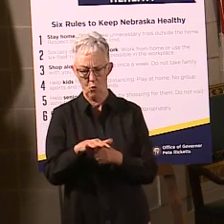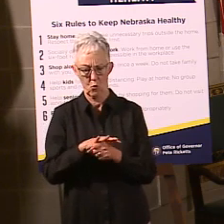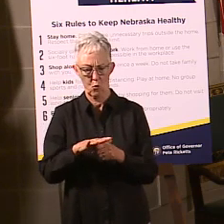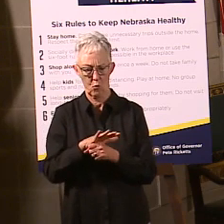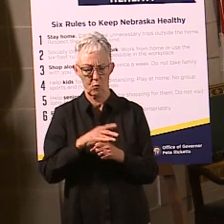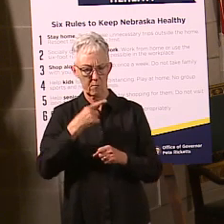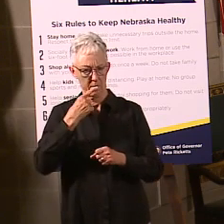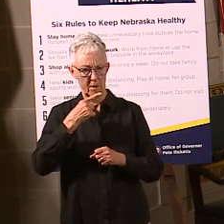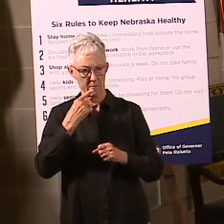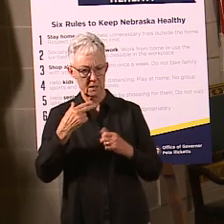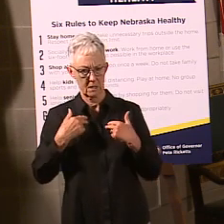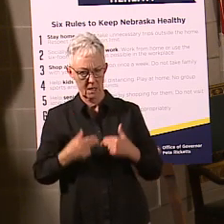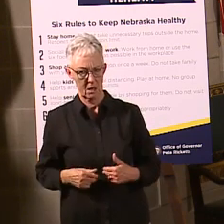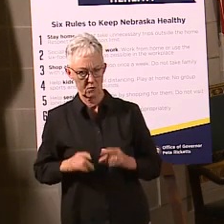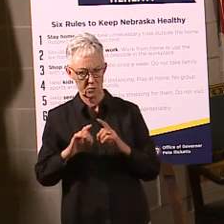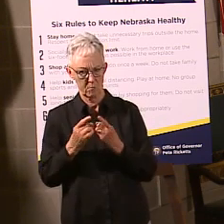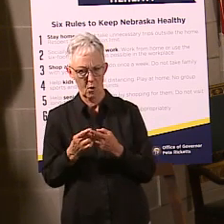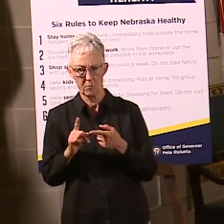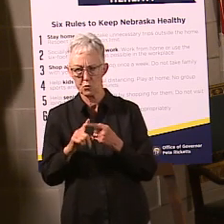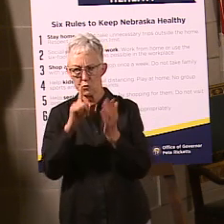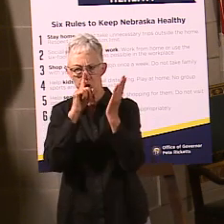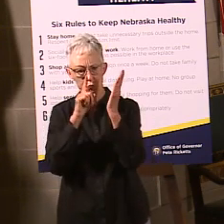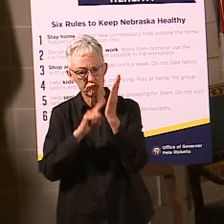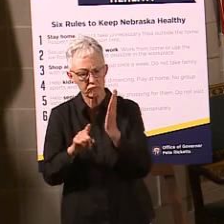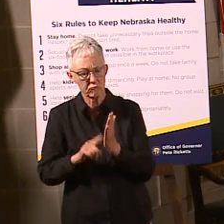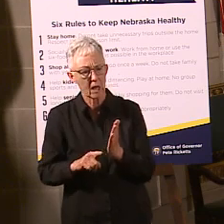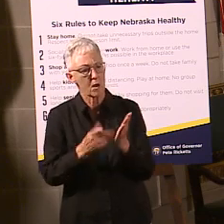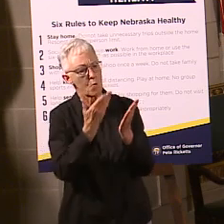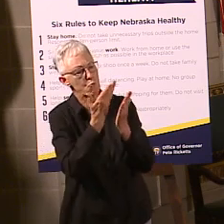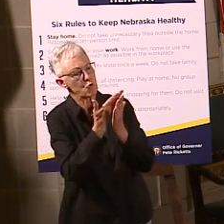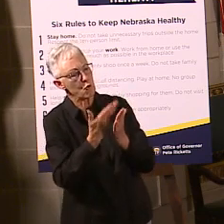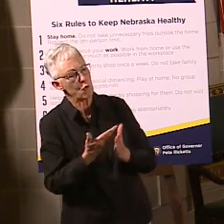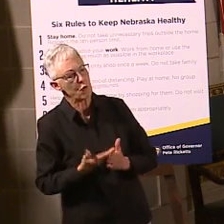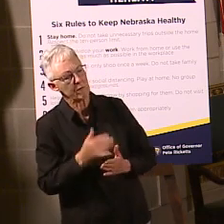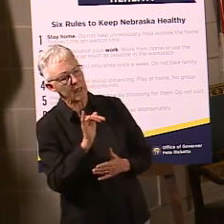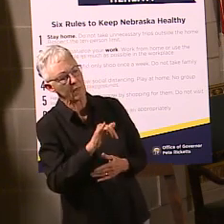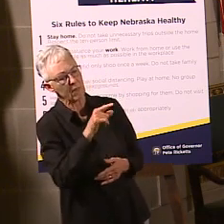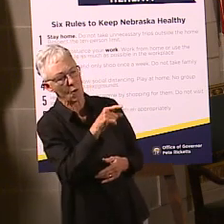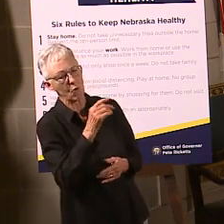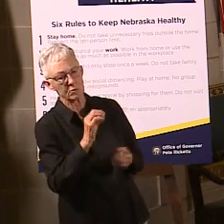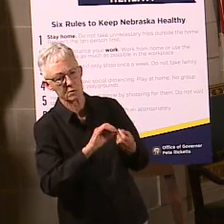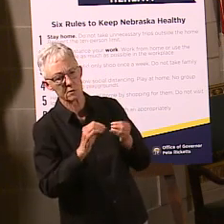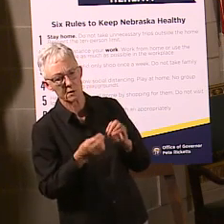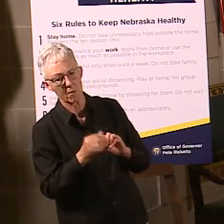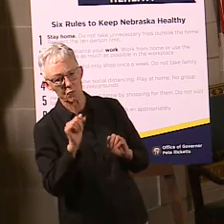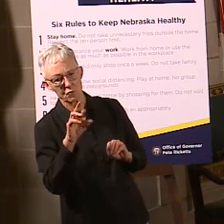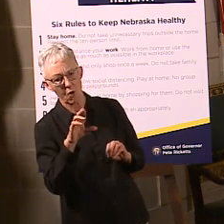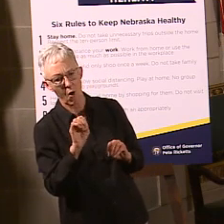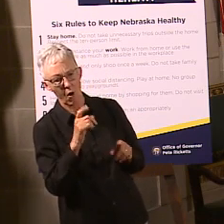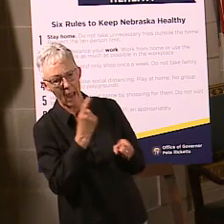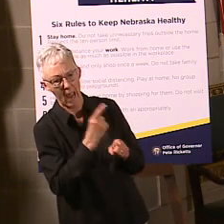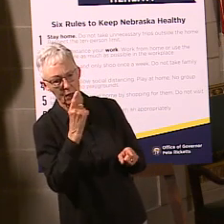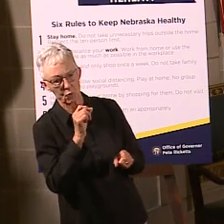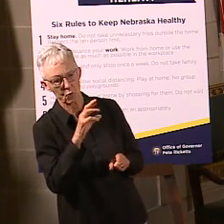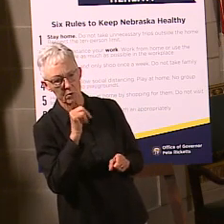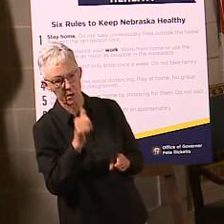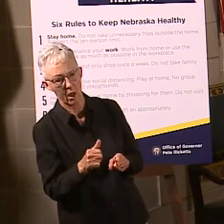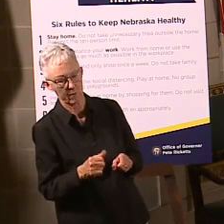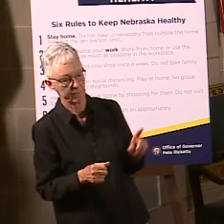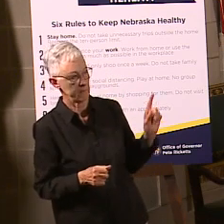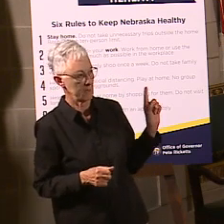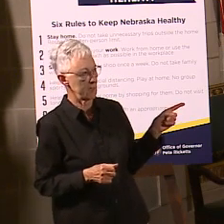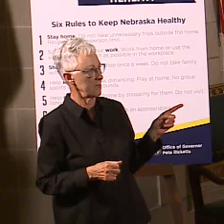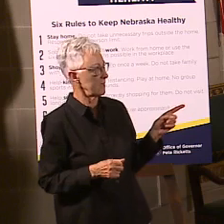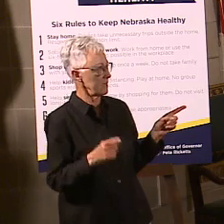overcome those obstacles in coming up with the aggregate? So the aggregate number, again, is kind of pulled from those local public health departments. That's where we get all of our information.